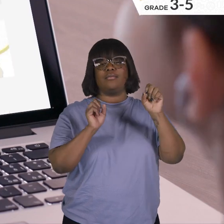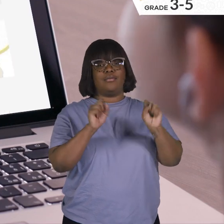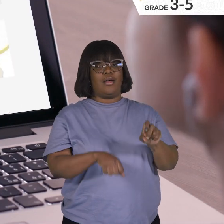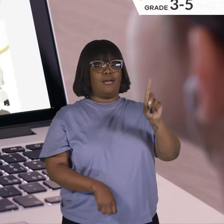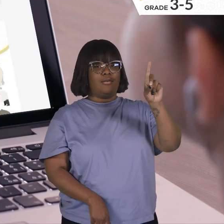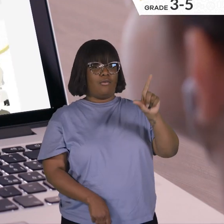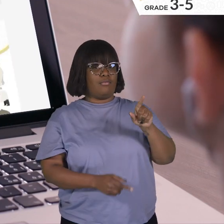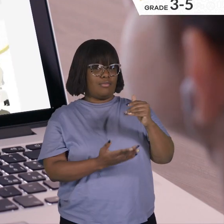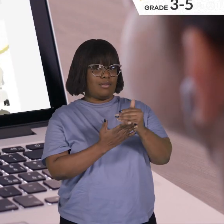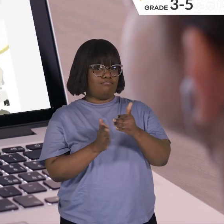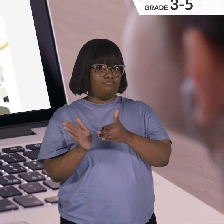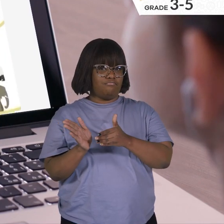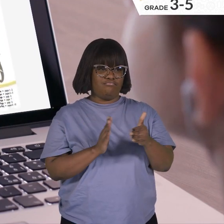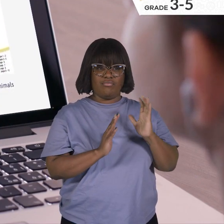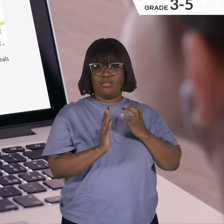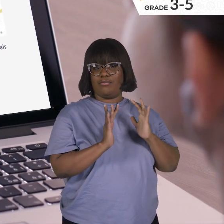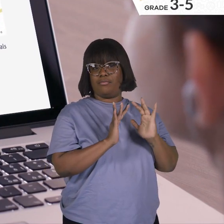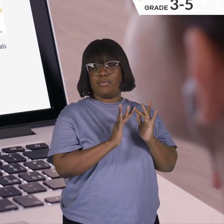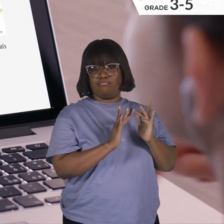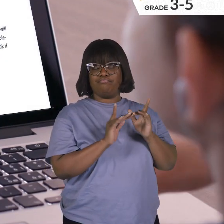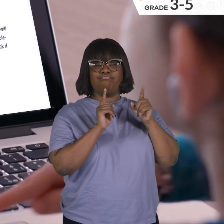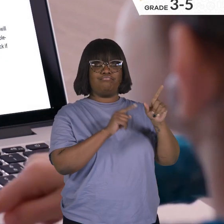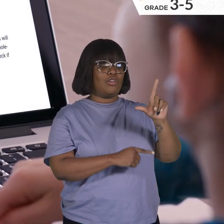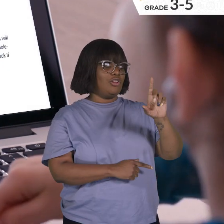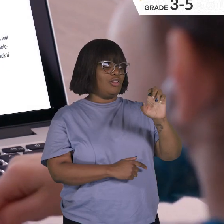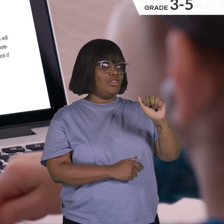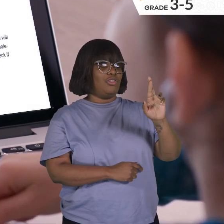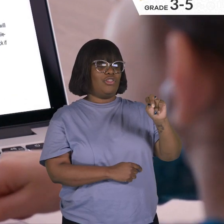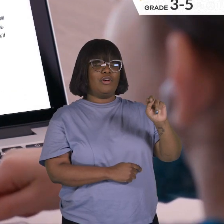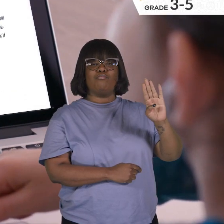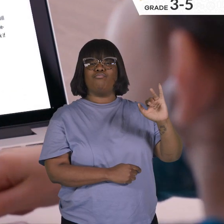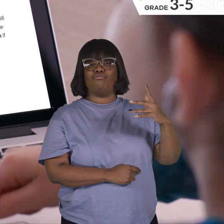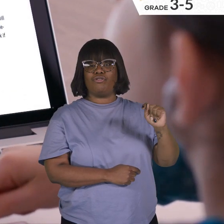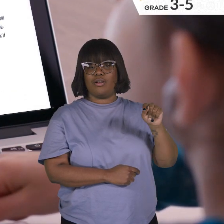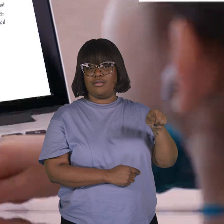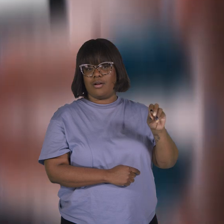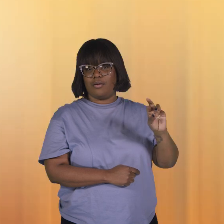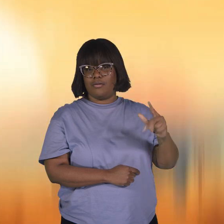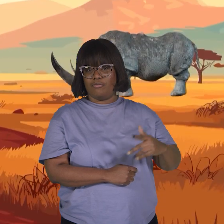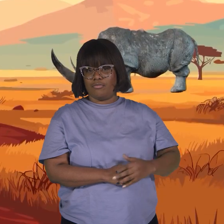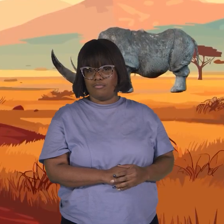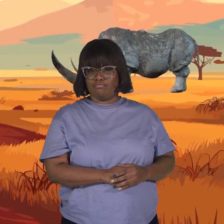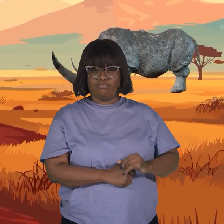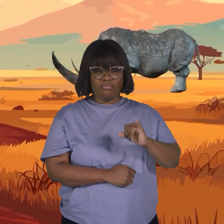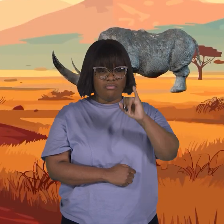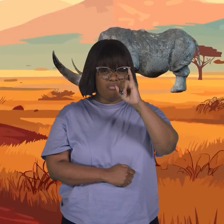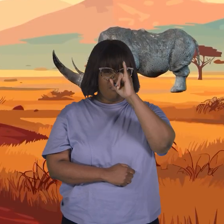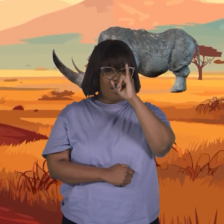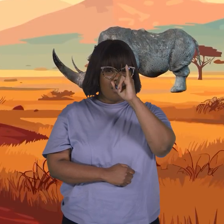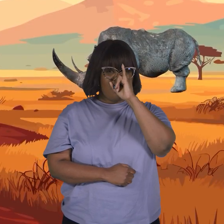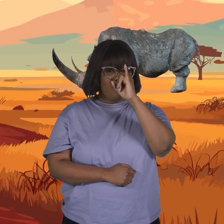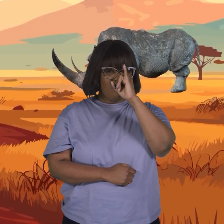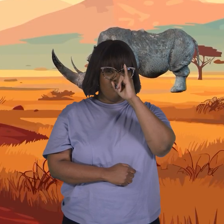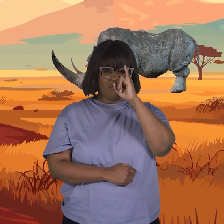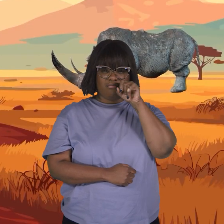download this lesson plan from our website at learnbright.org. What is a rhinoceros?